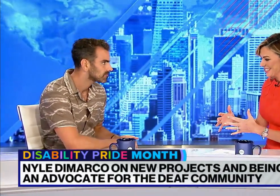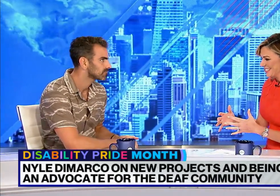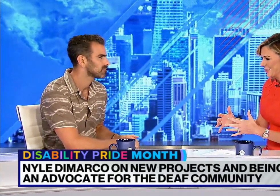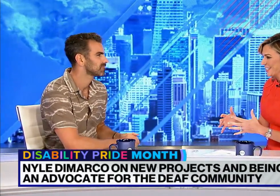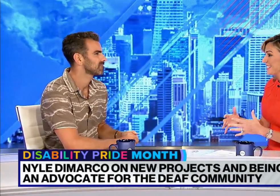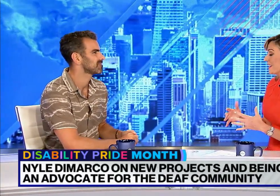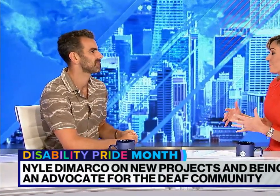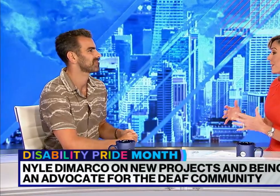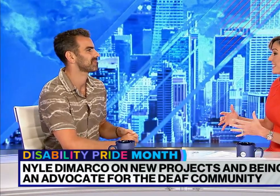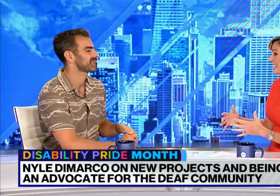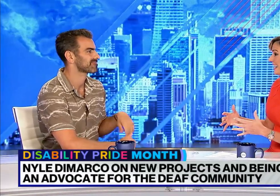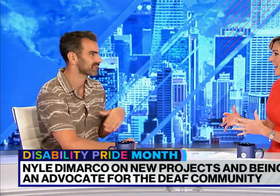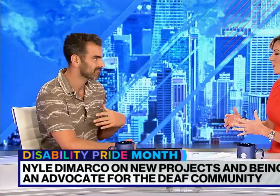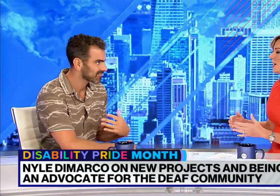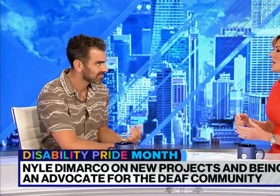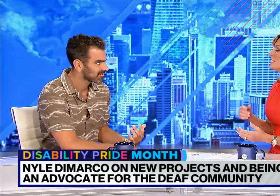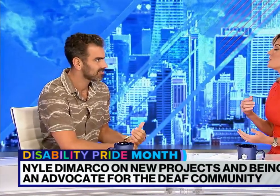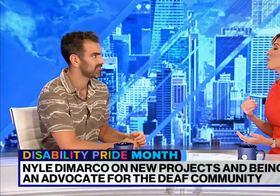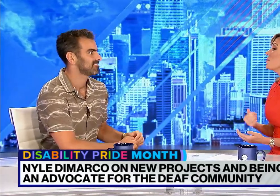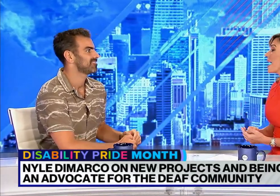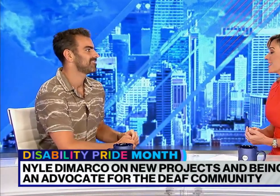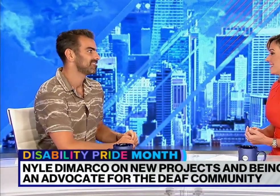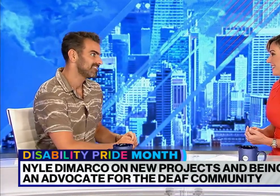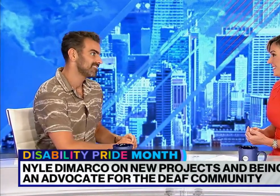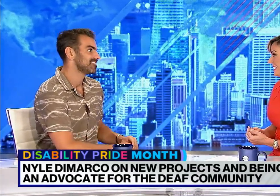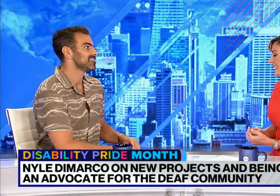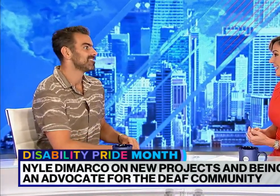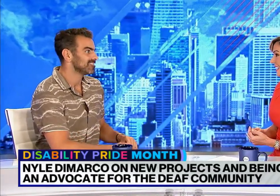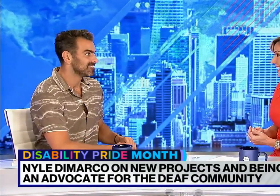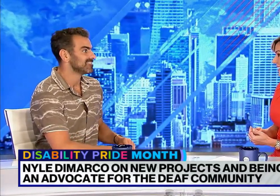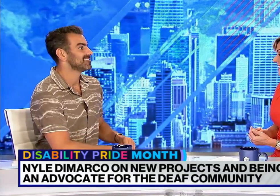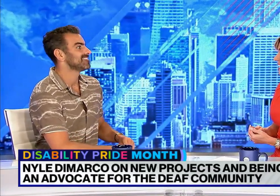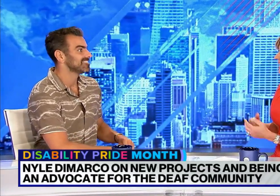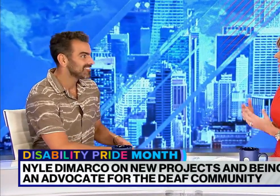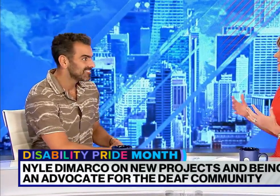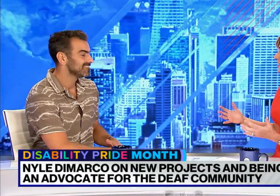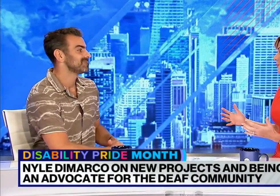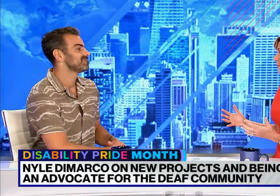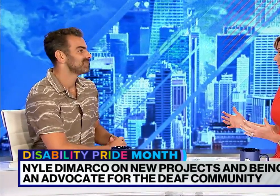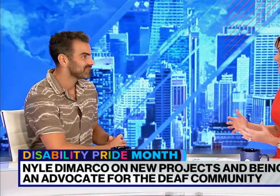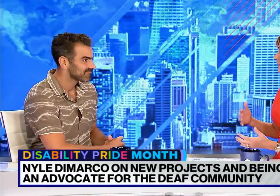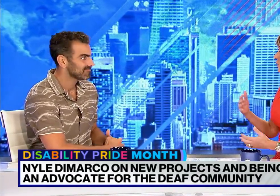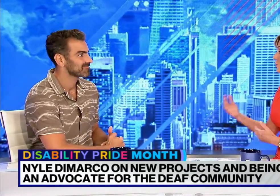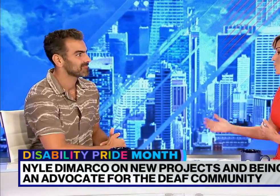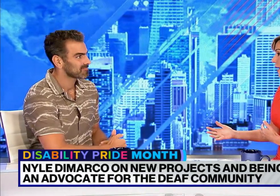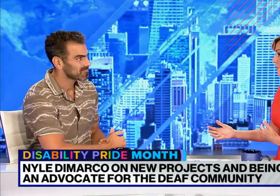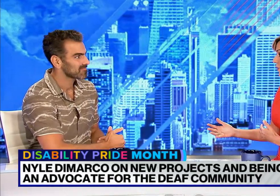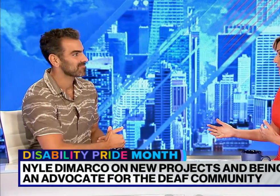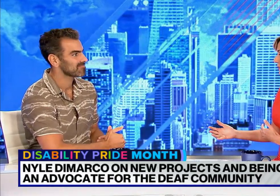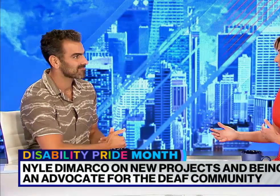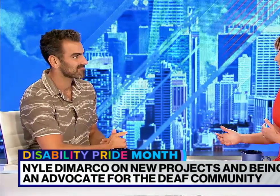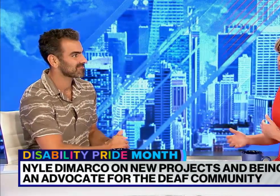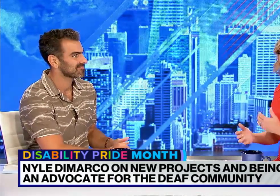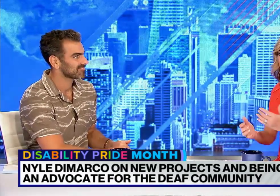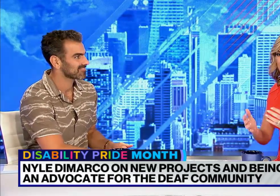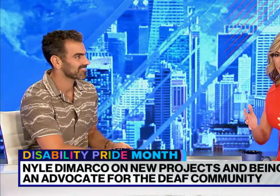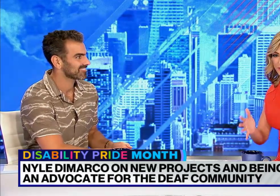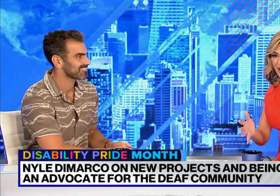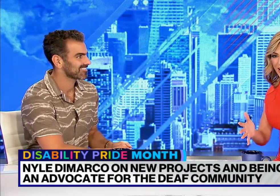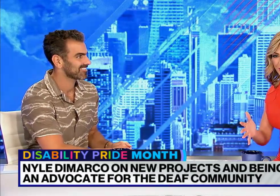series, Deaf President Now. Let's go back to 1988. Gallaudet University, where you graduated from, we actually found